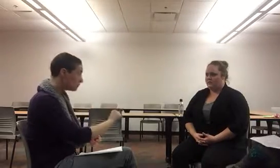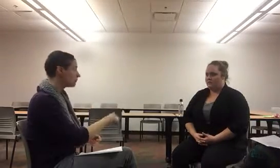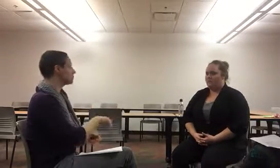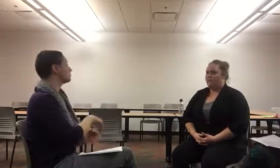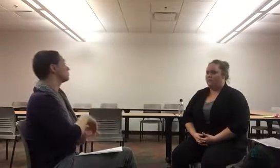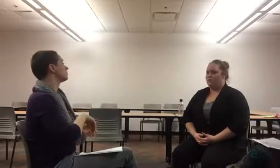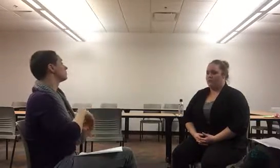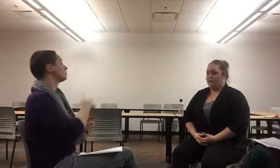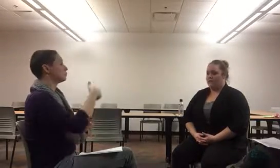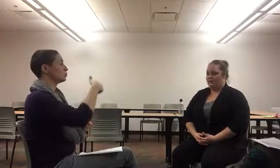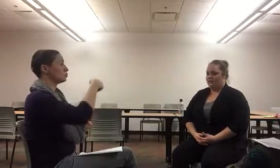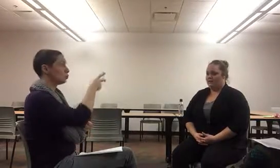White.